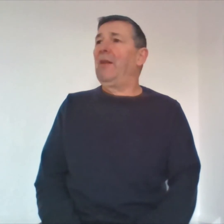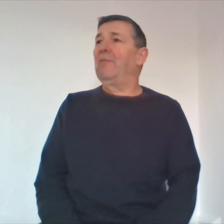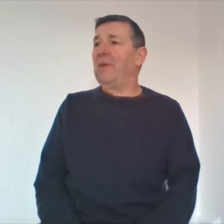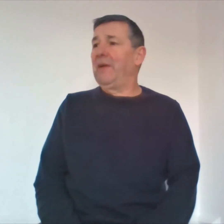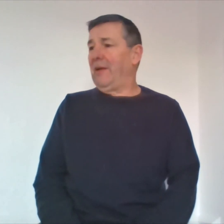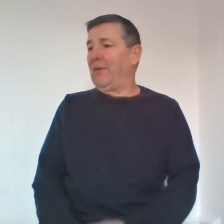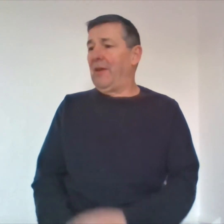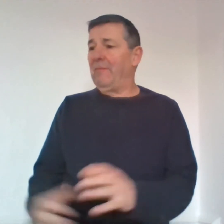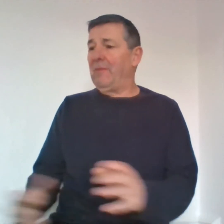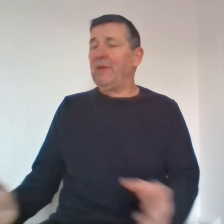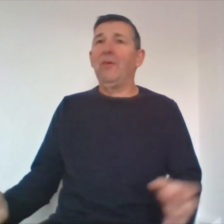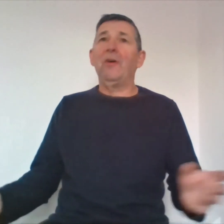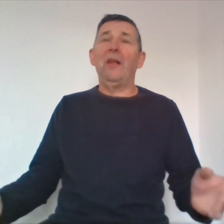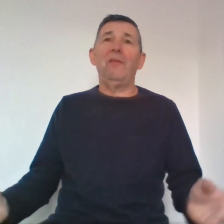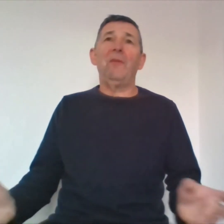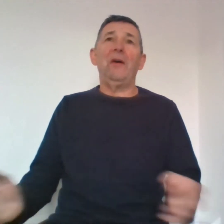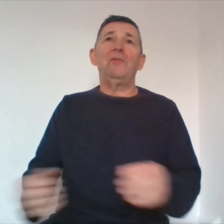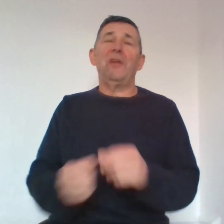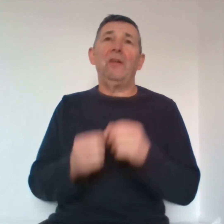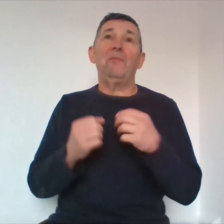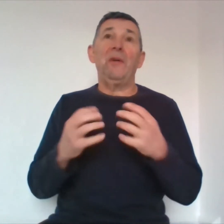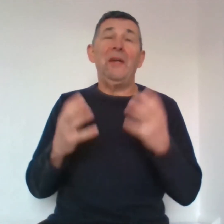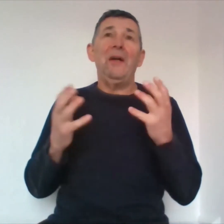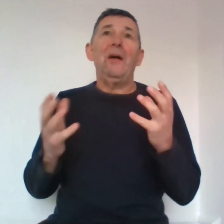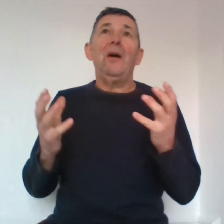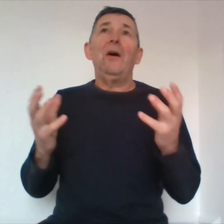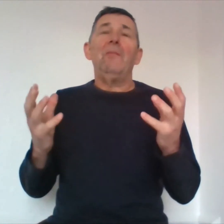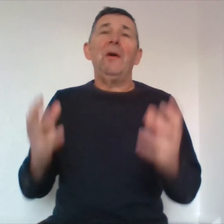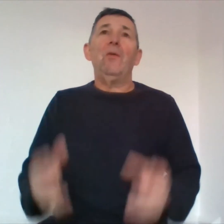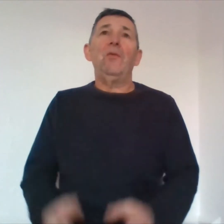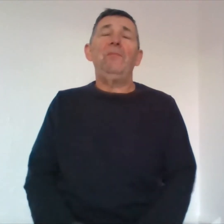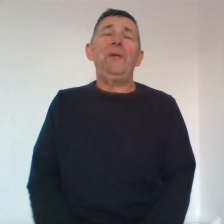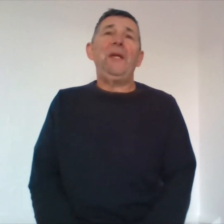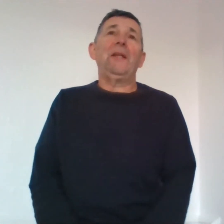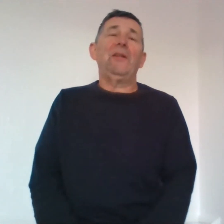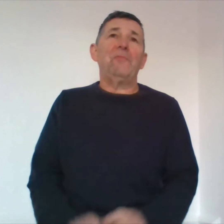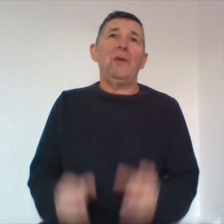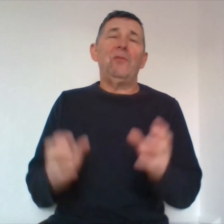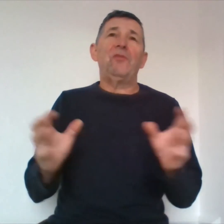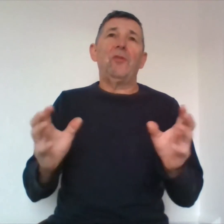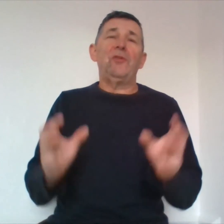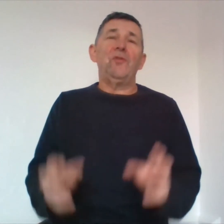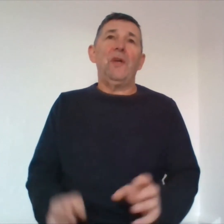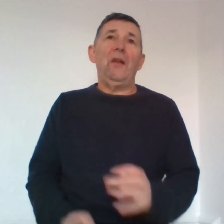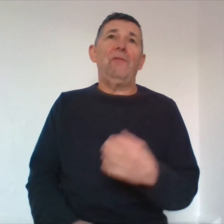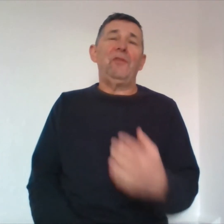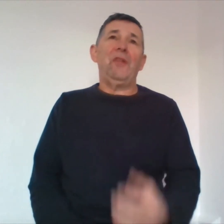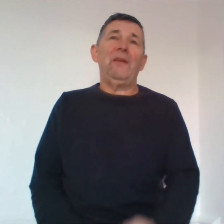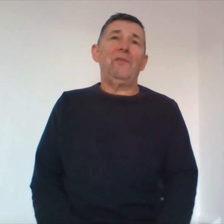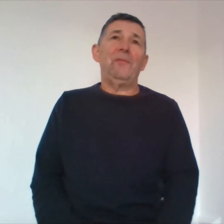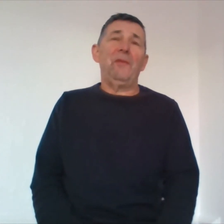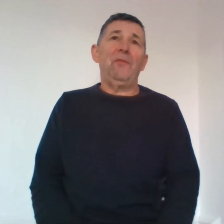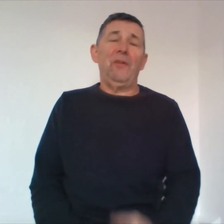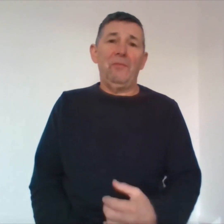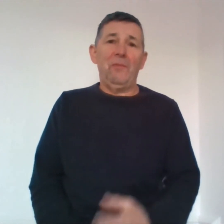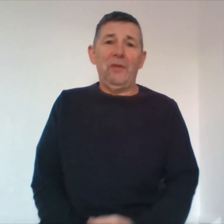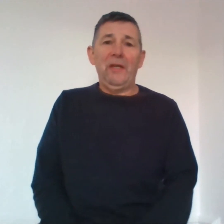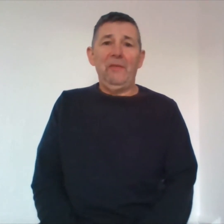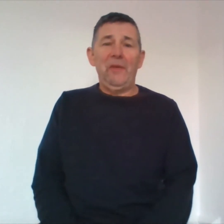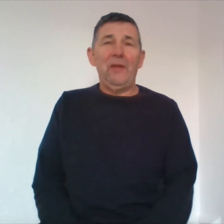love my cat i love my dog i love my house i love my my own beingness my own solitude i love this life that my father and mother gave me i